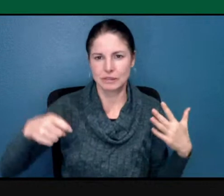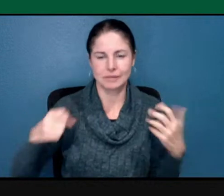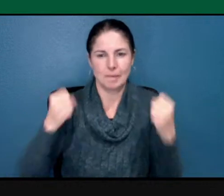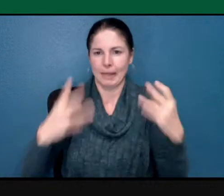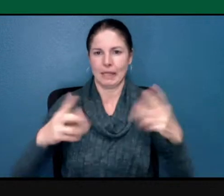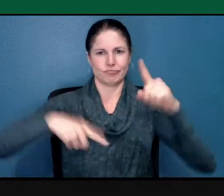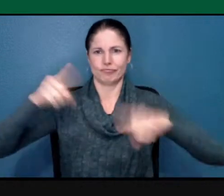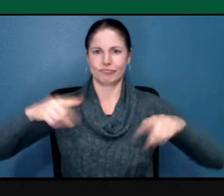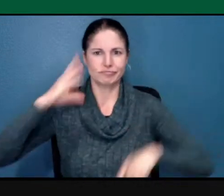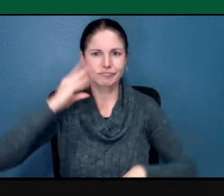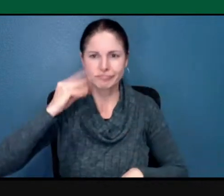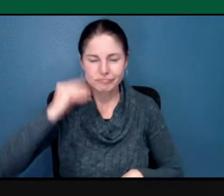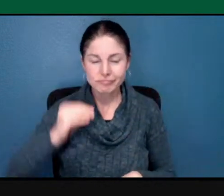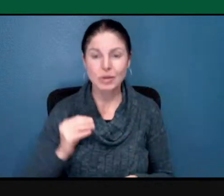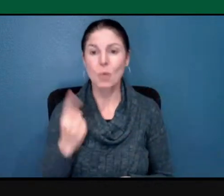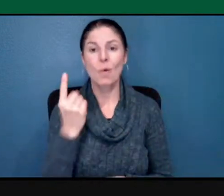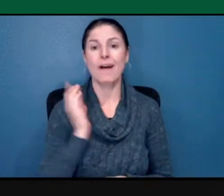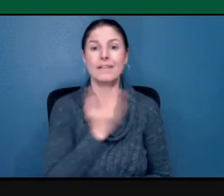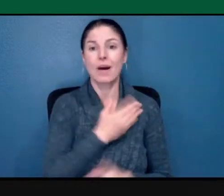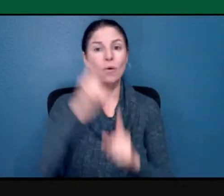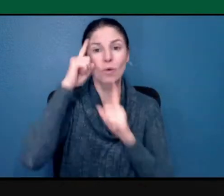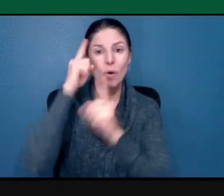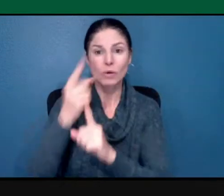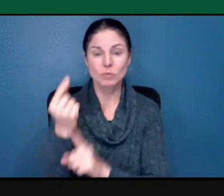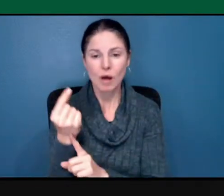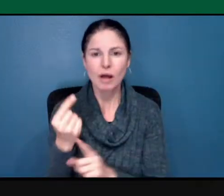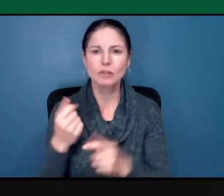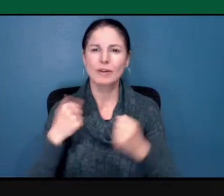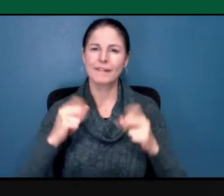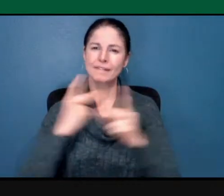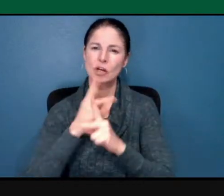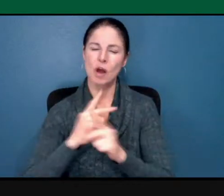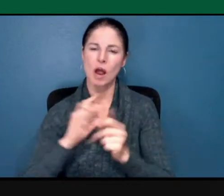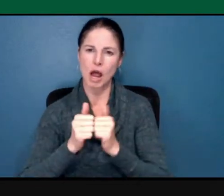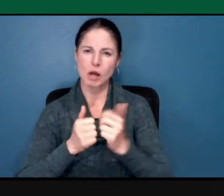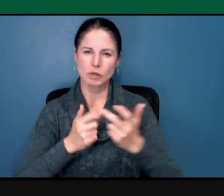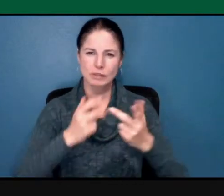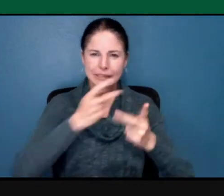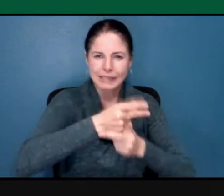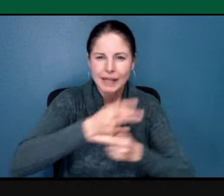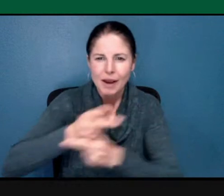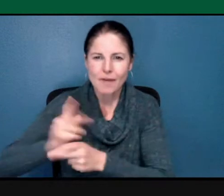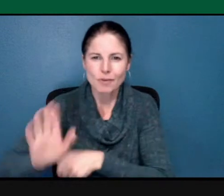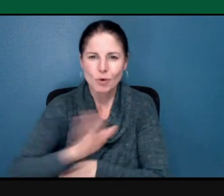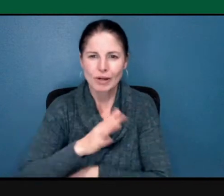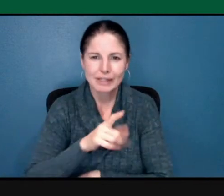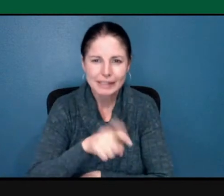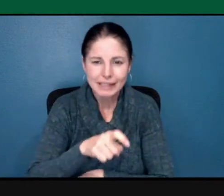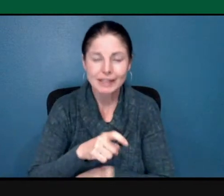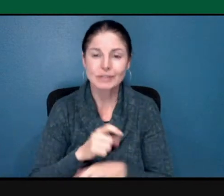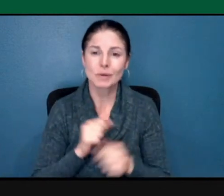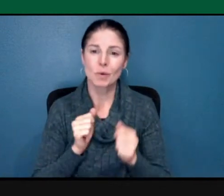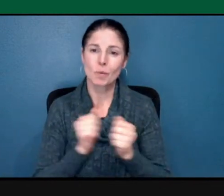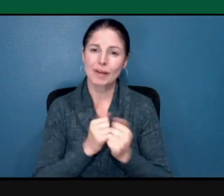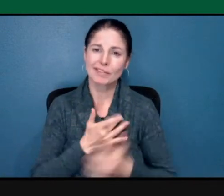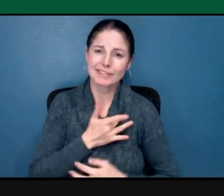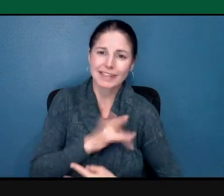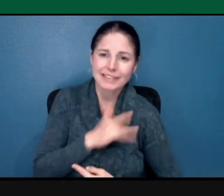One of our goals today is to figure out how to attend to all of those needs with sensitivity and unity of purpose.